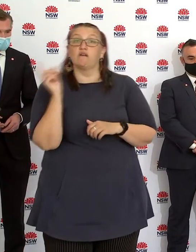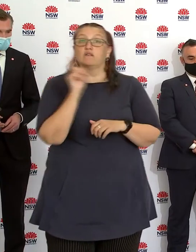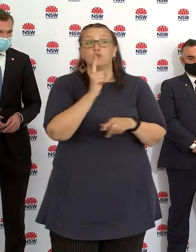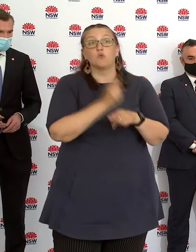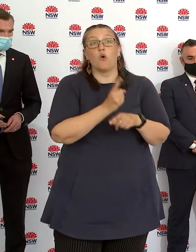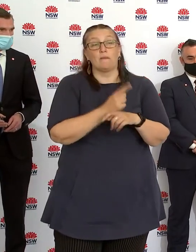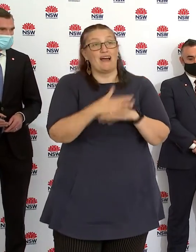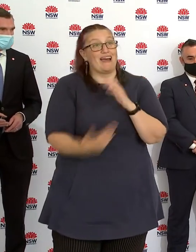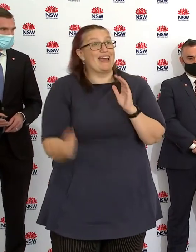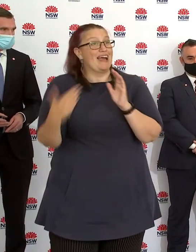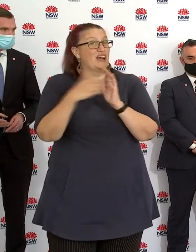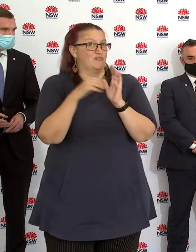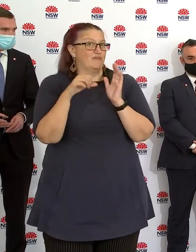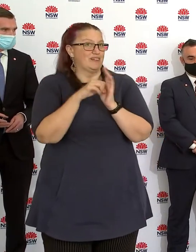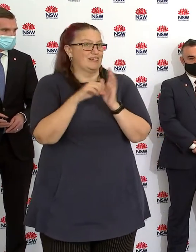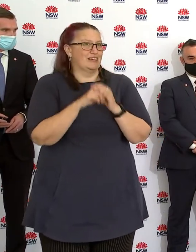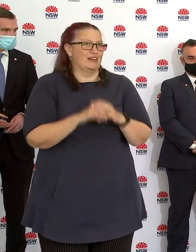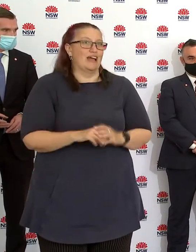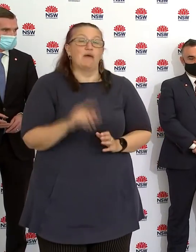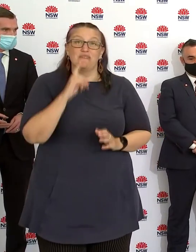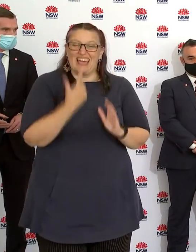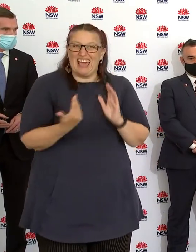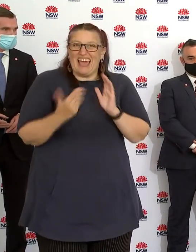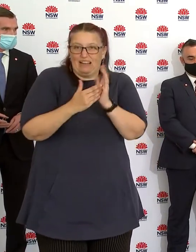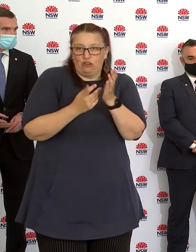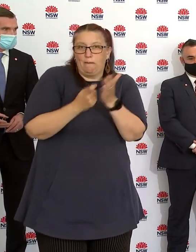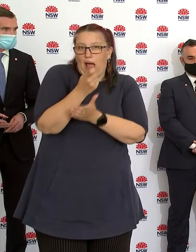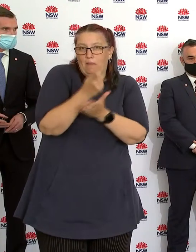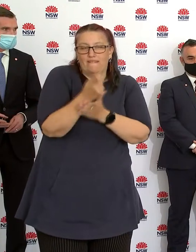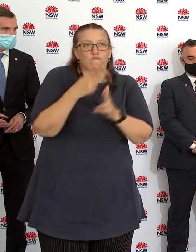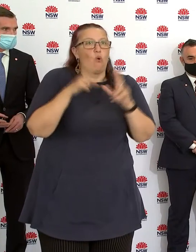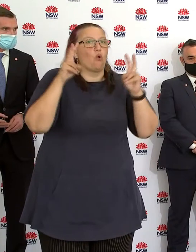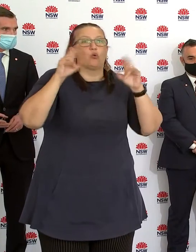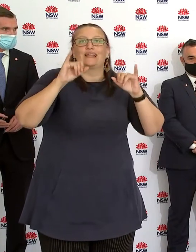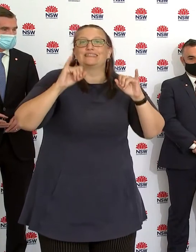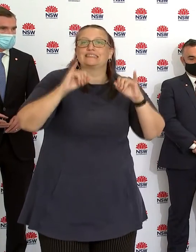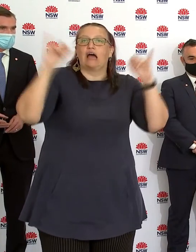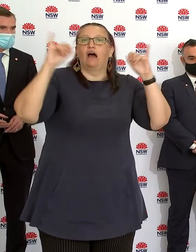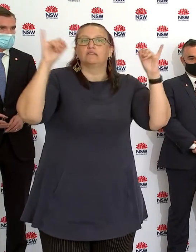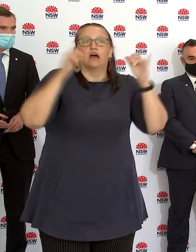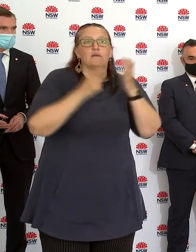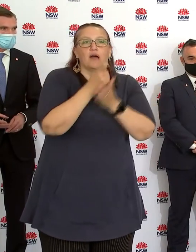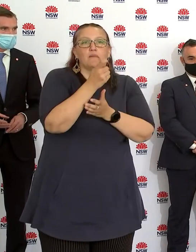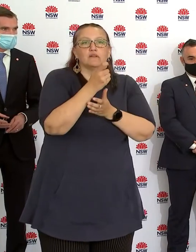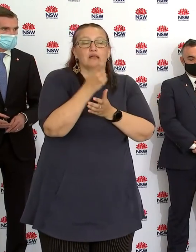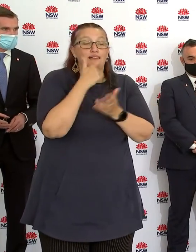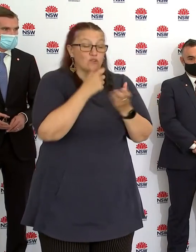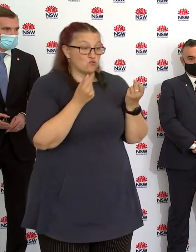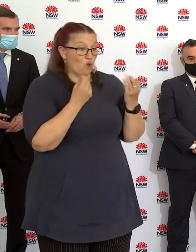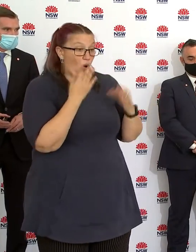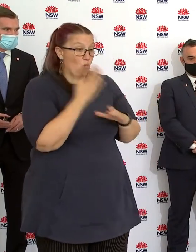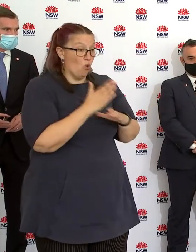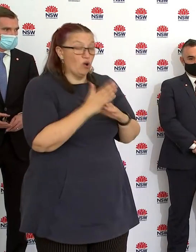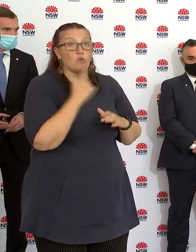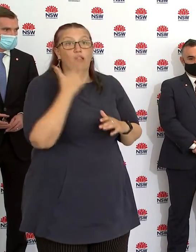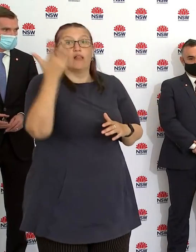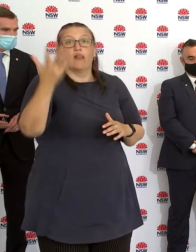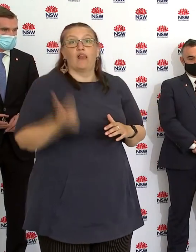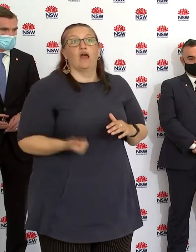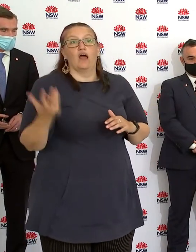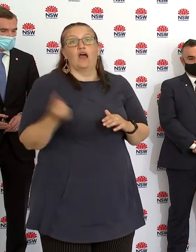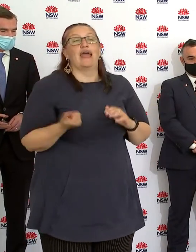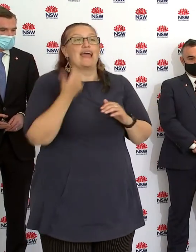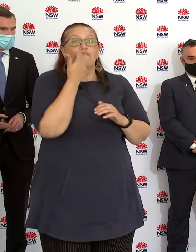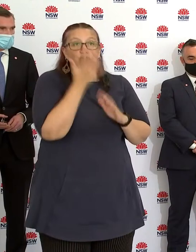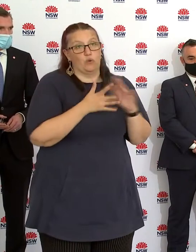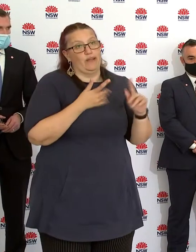Please know that it involves extra payment for disaster payments. So if you're out of work, you'll get extra dollars every week and you only need to apply once.